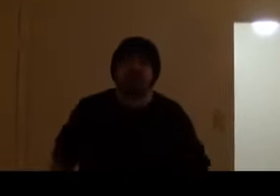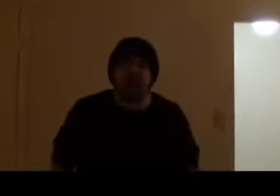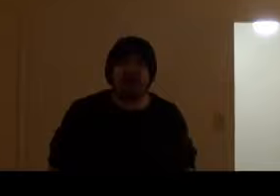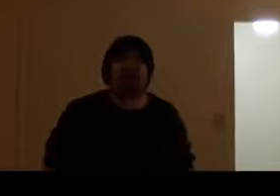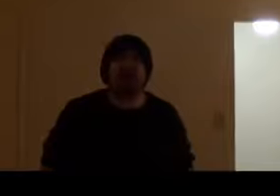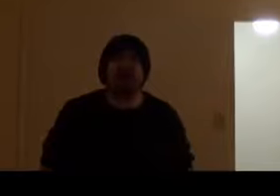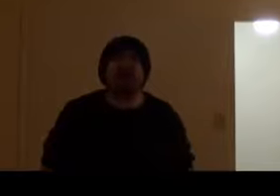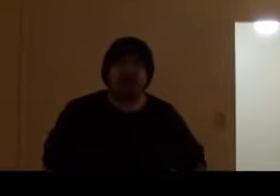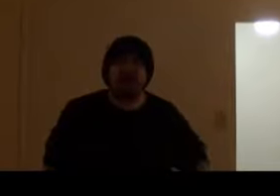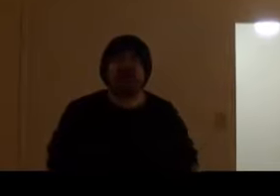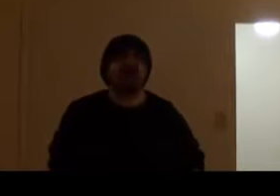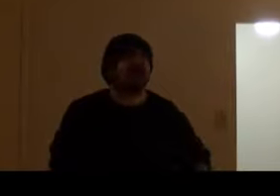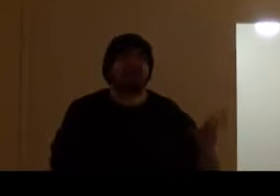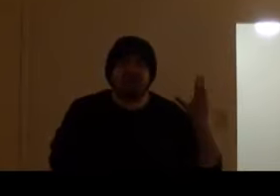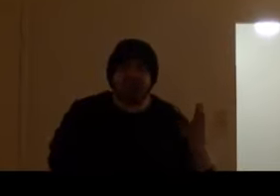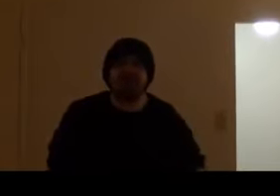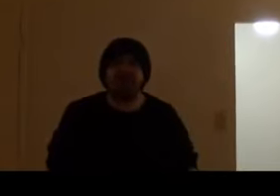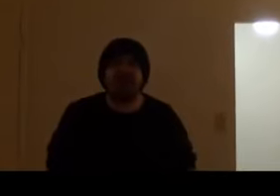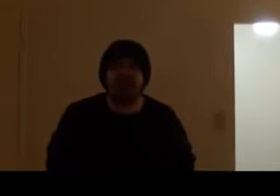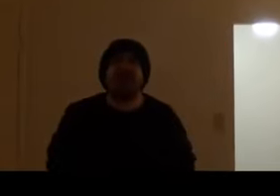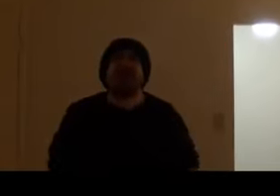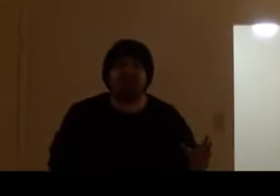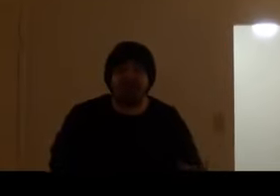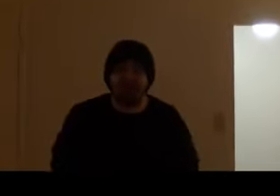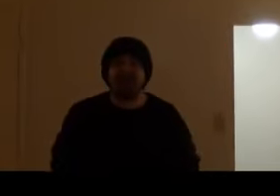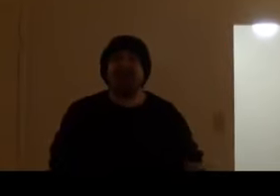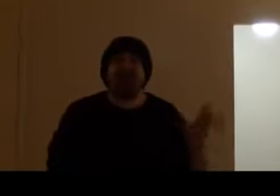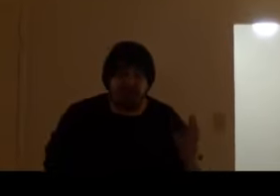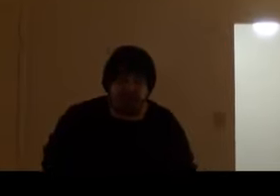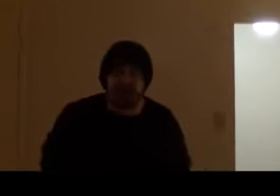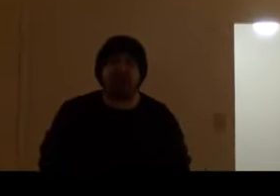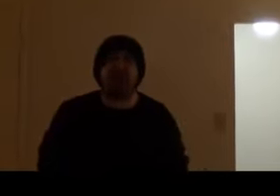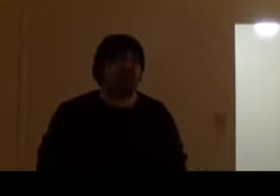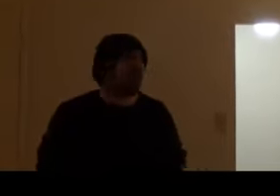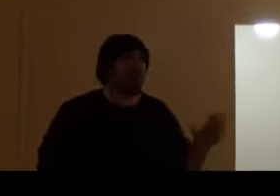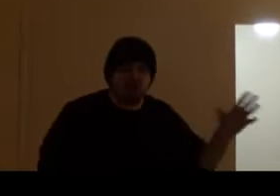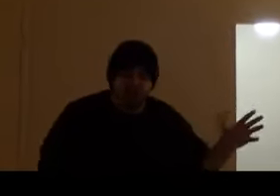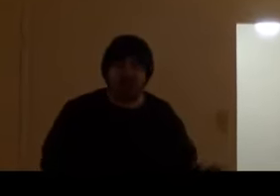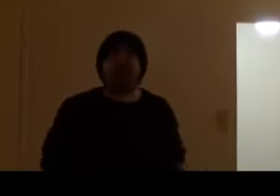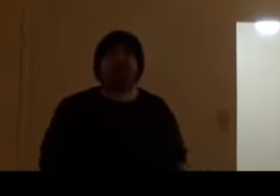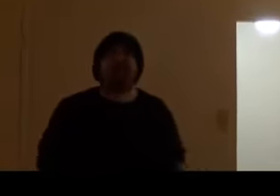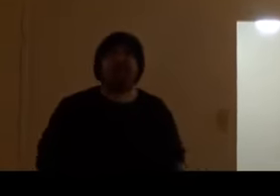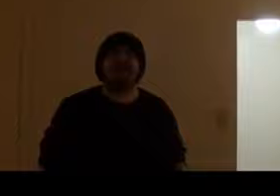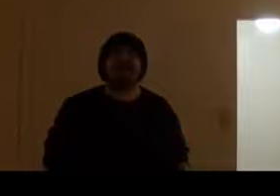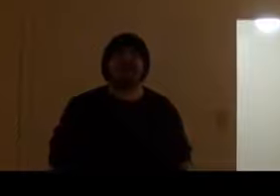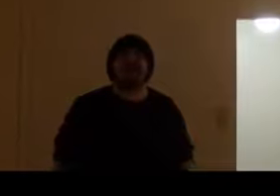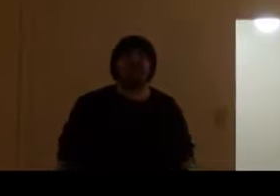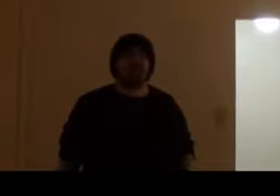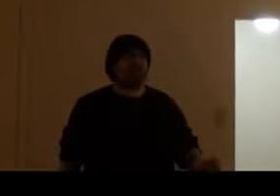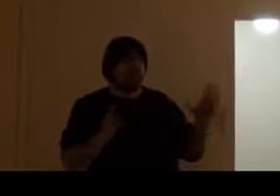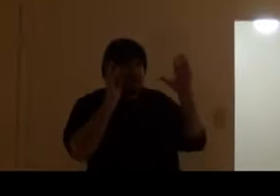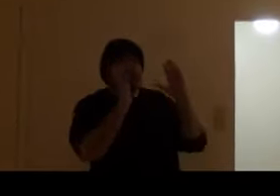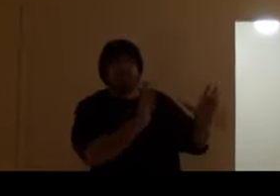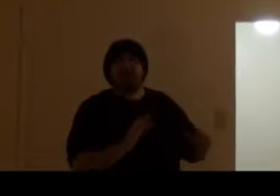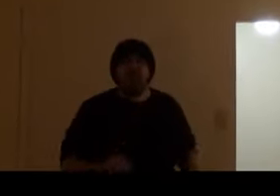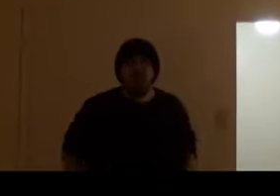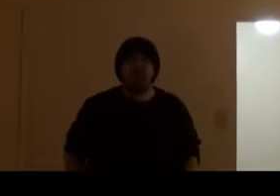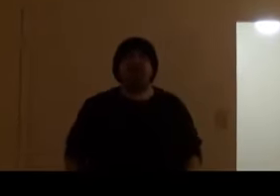their ass. Why the fuck is Cena stealing the spotlight from Ryback? That was his moment.